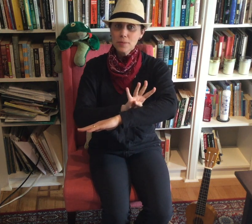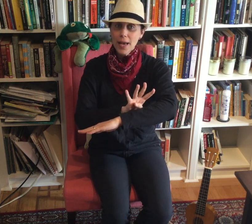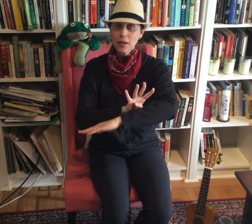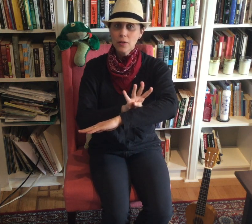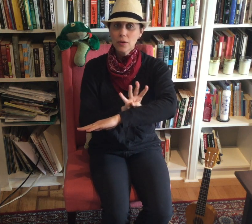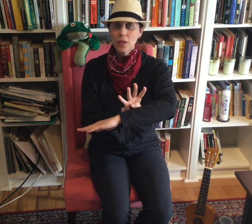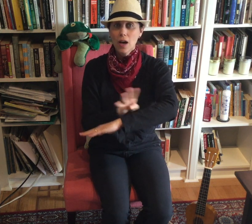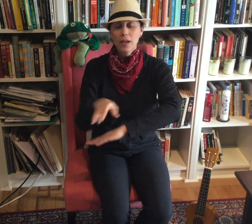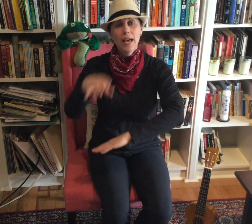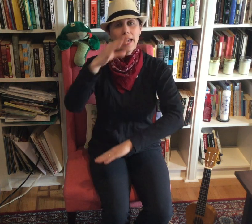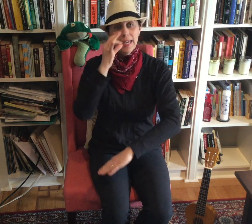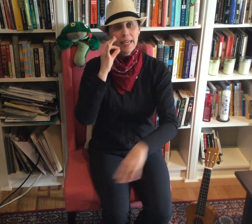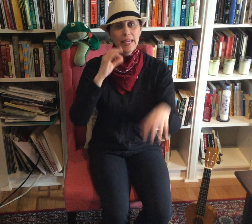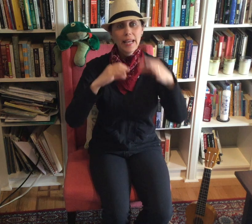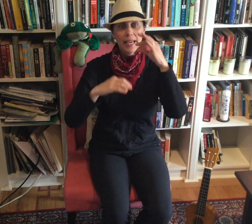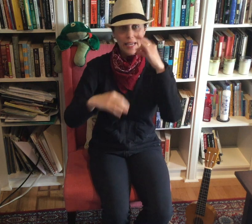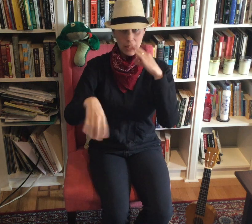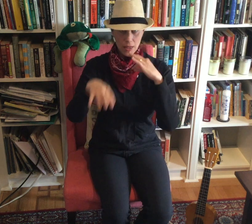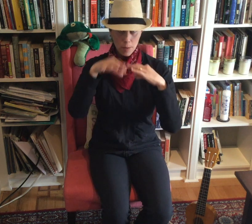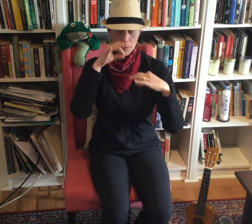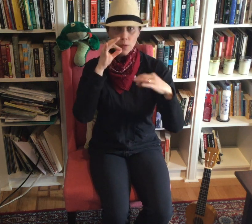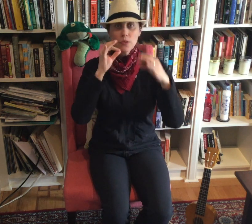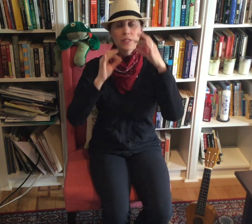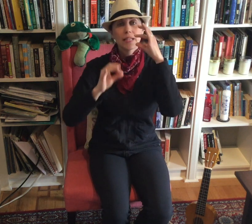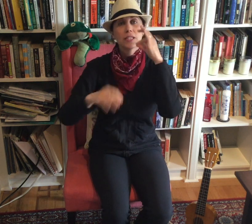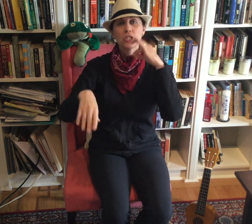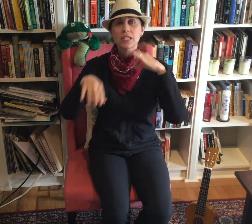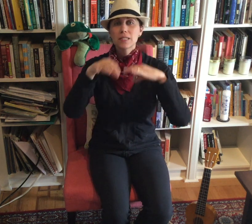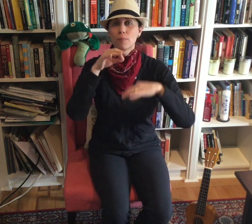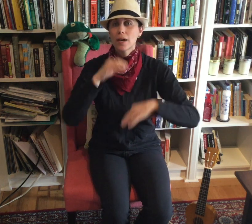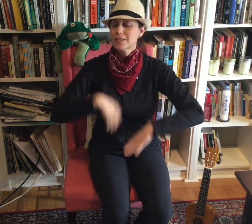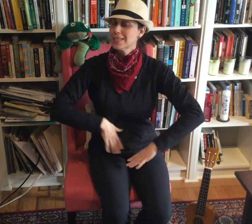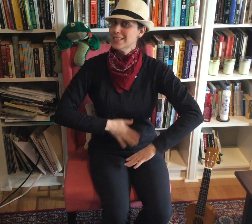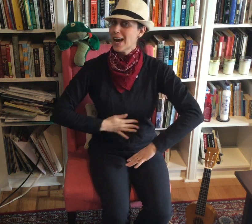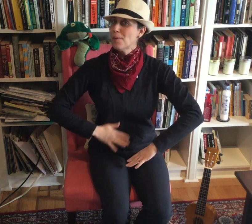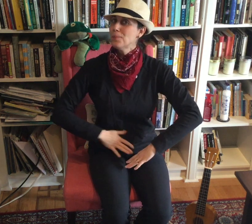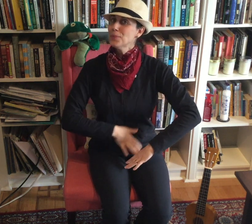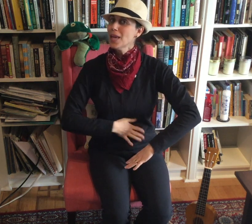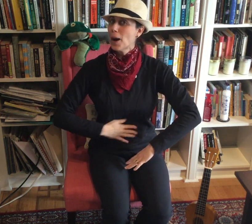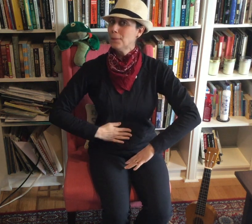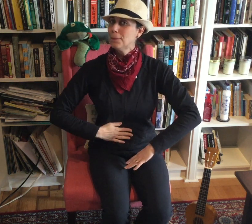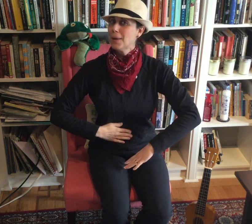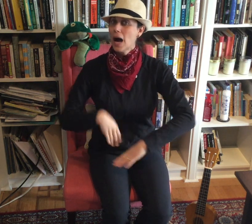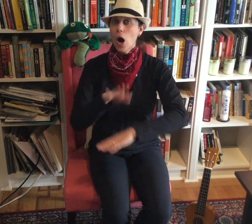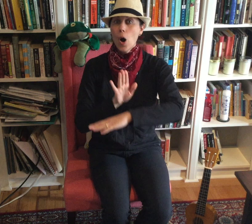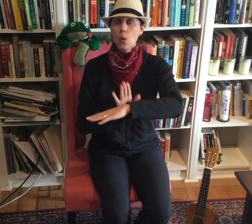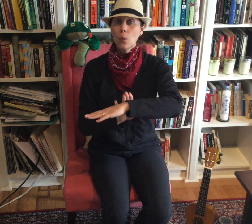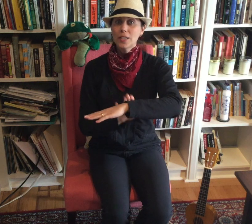speckled log eating the most delicious bugs, yum yum. One